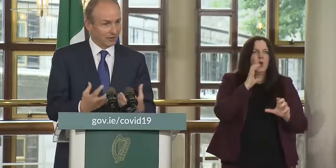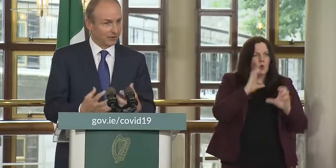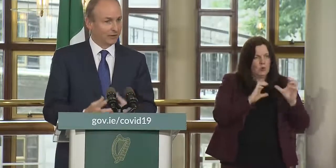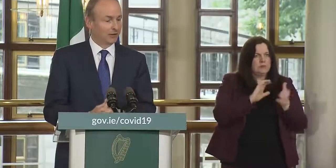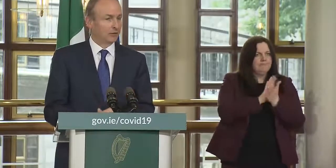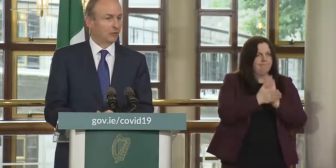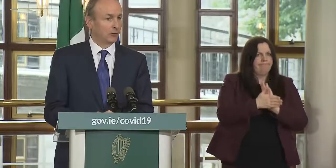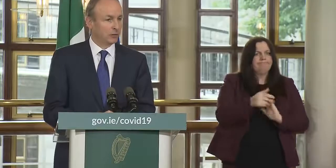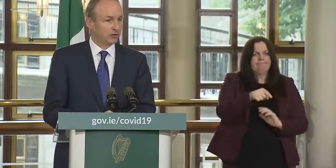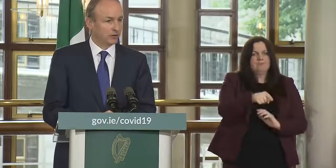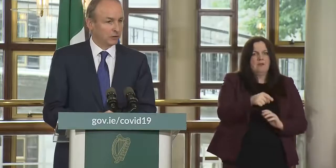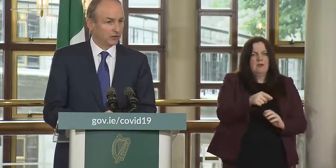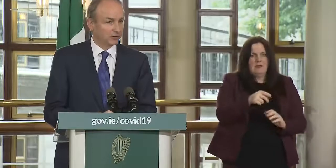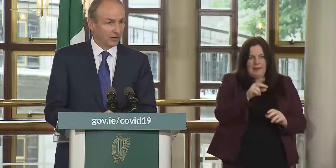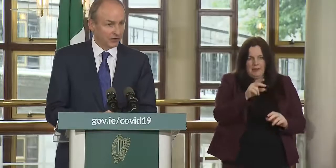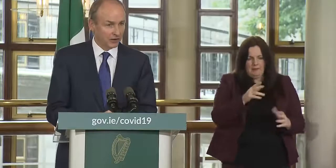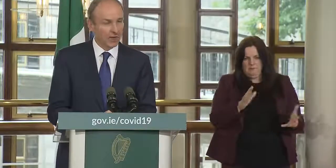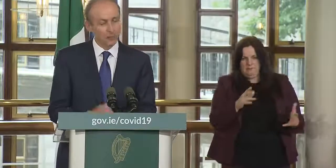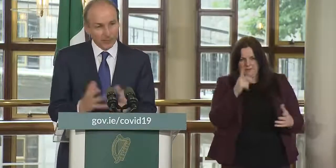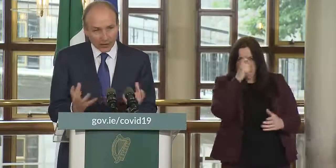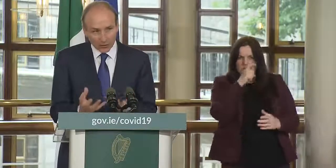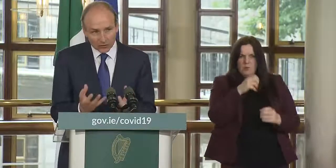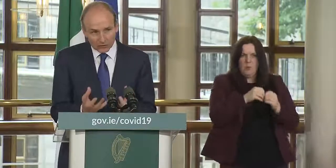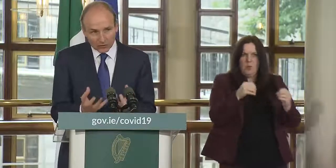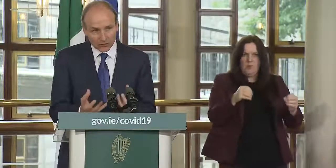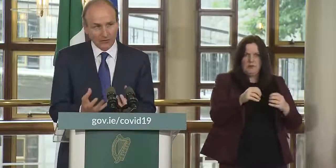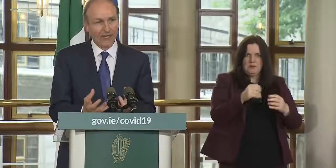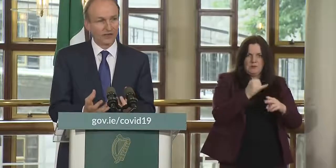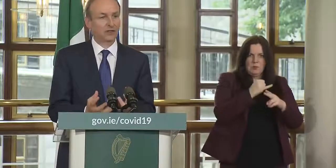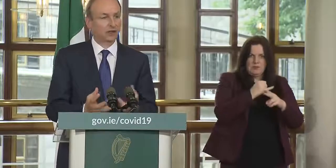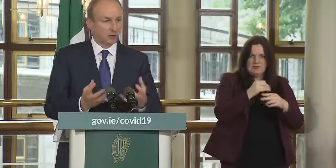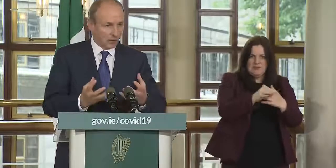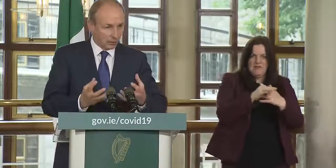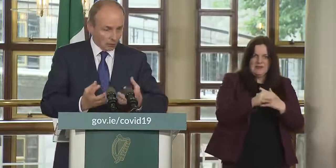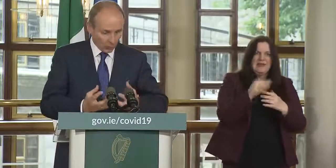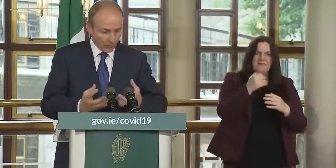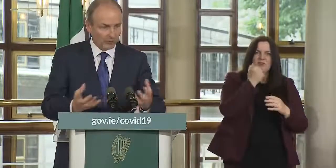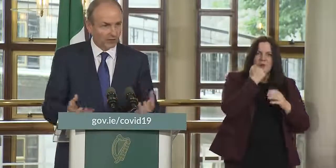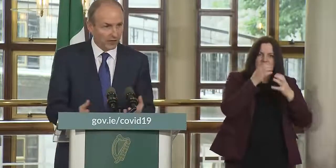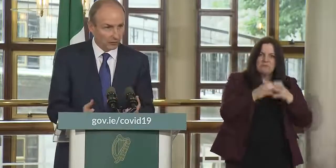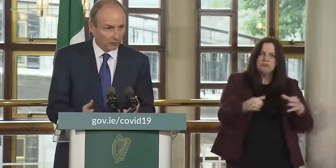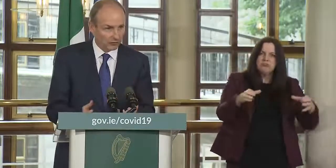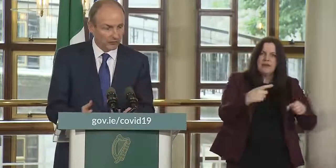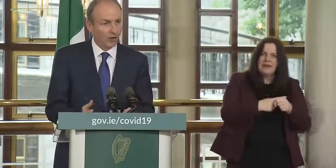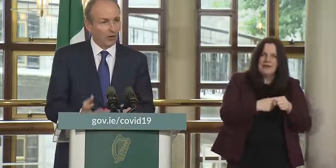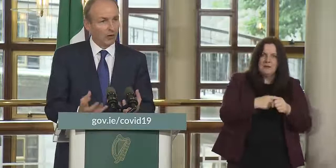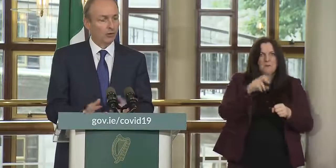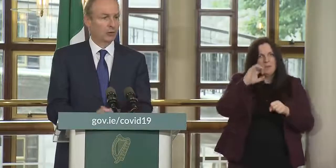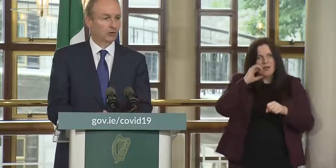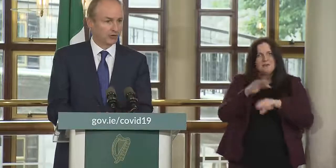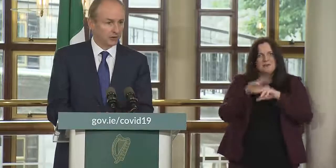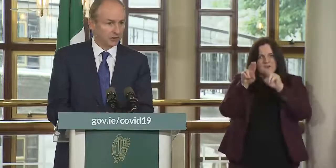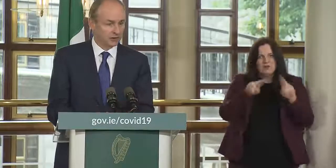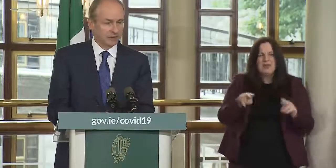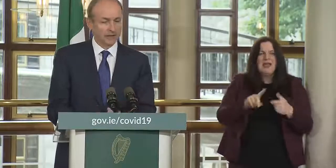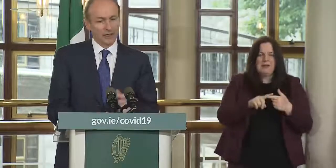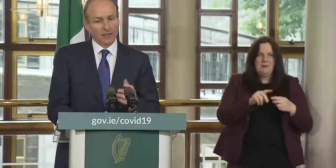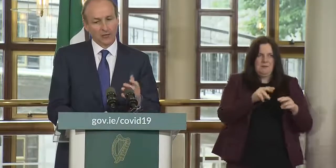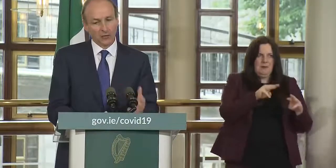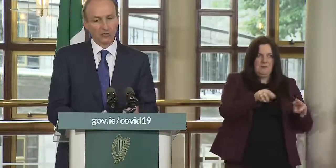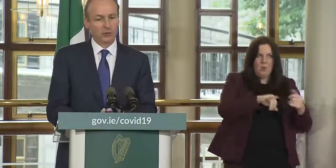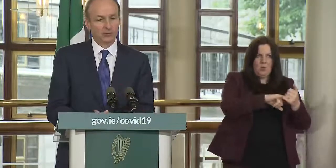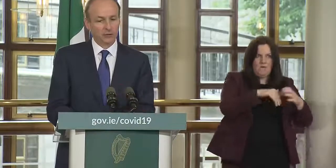capacity to reopen the schools safely and would make our task in in working with the stakeholders all the more difficult